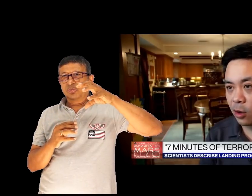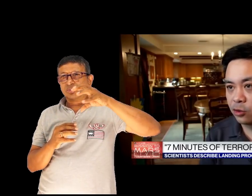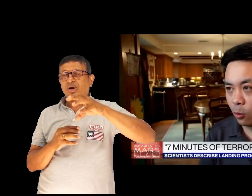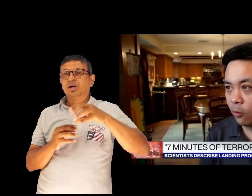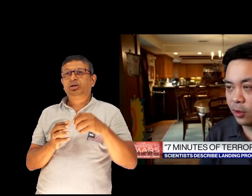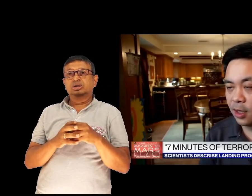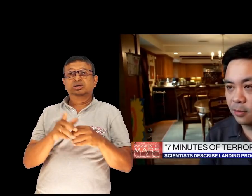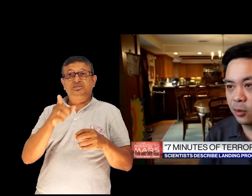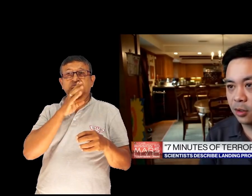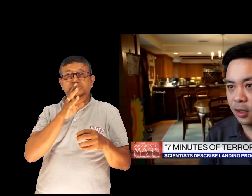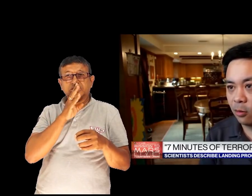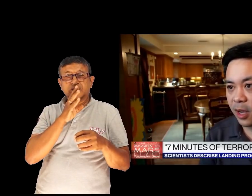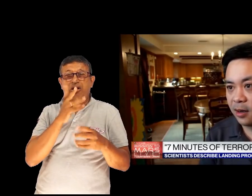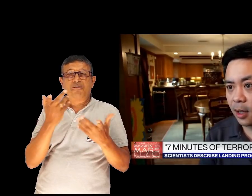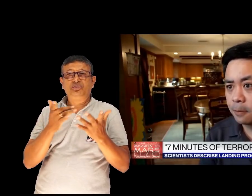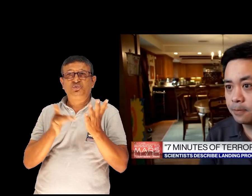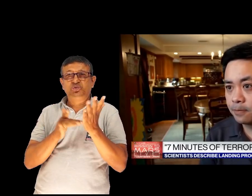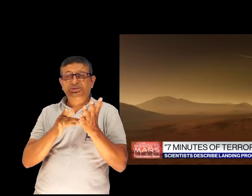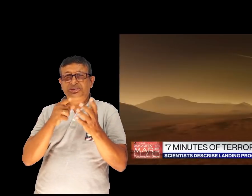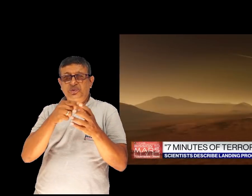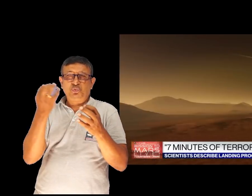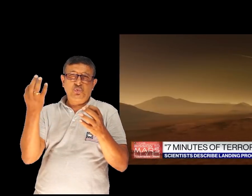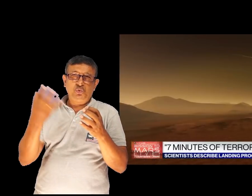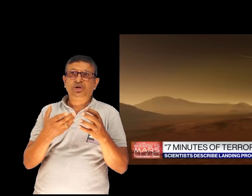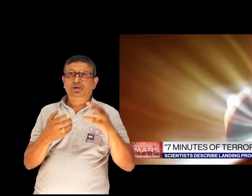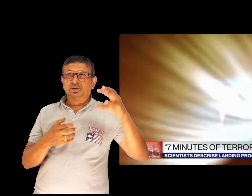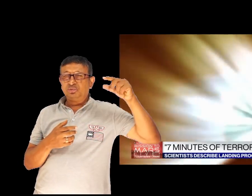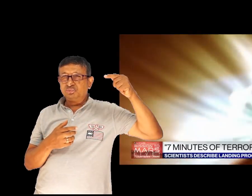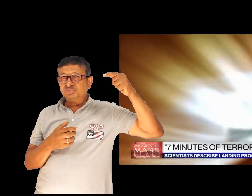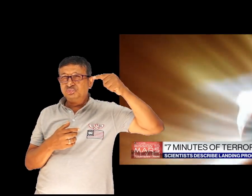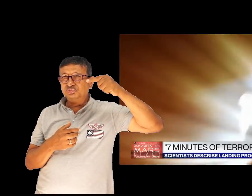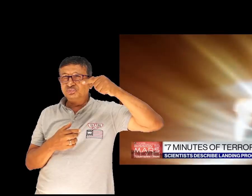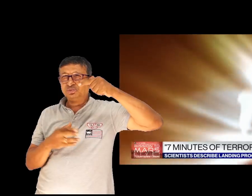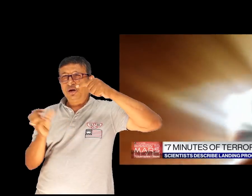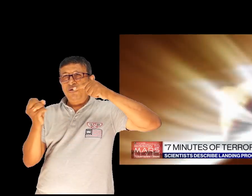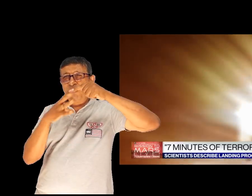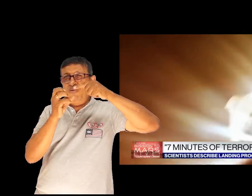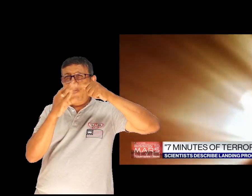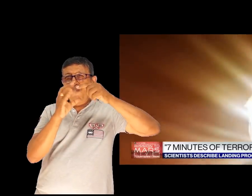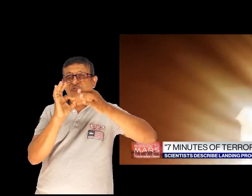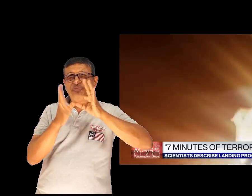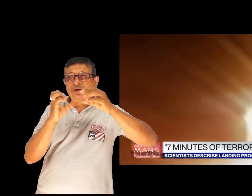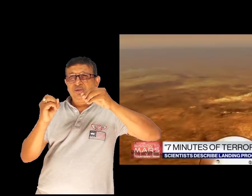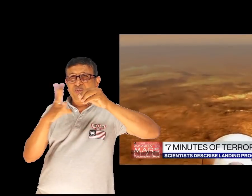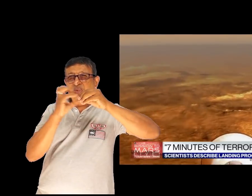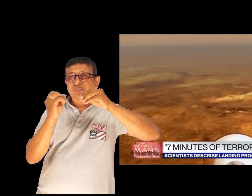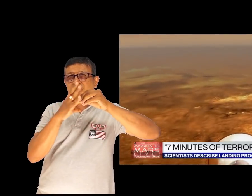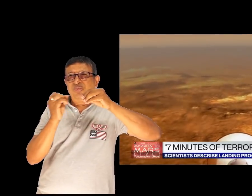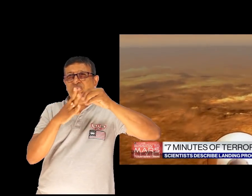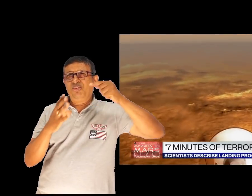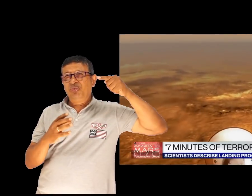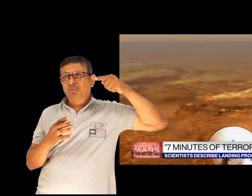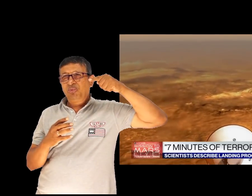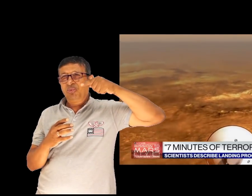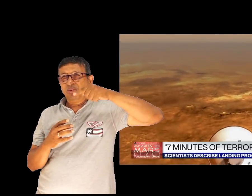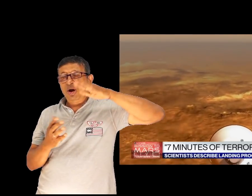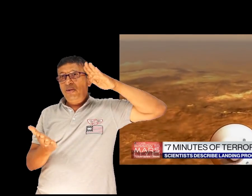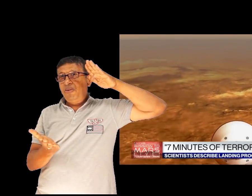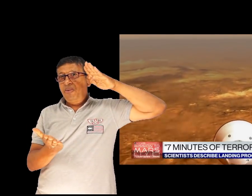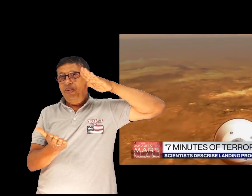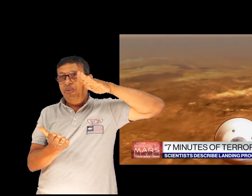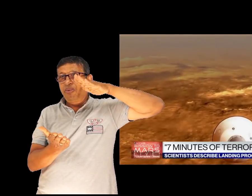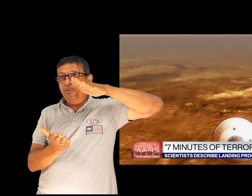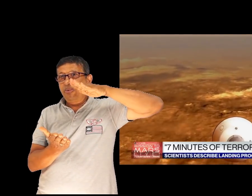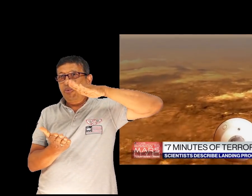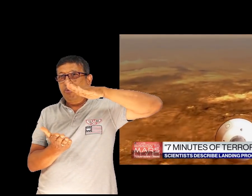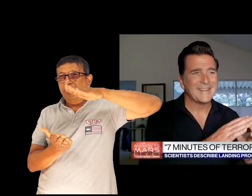and the structure will overheat which lead to a bad day that process of entry slows us all the way down